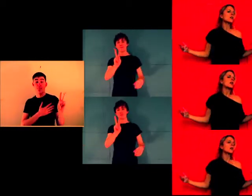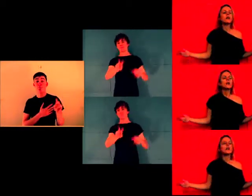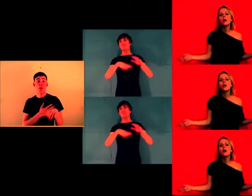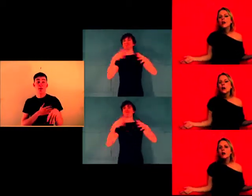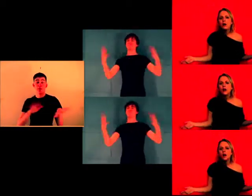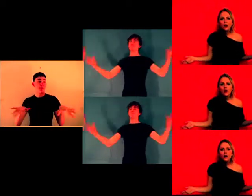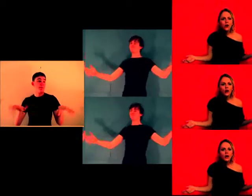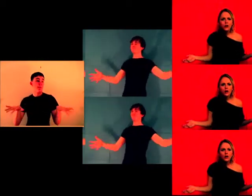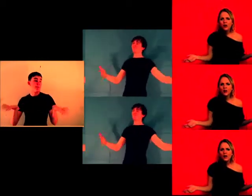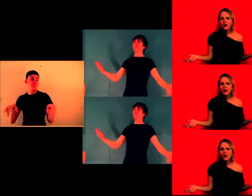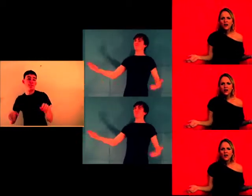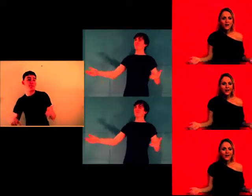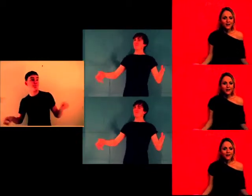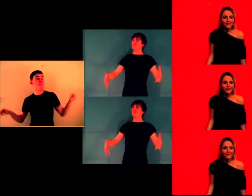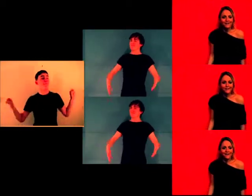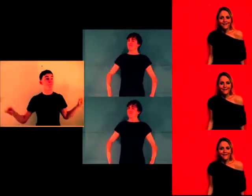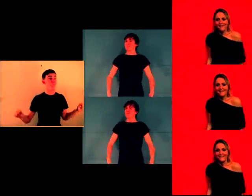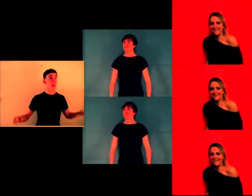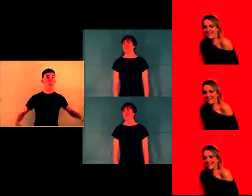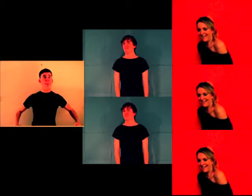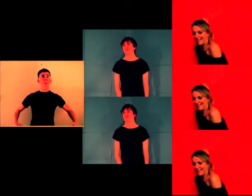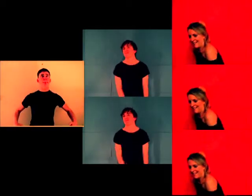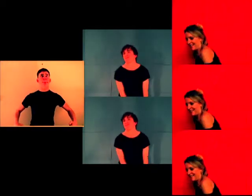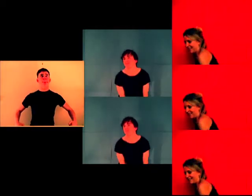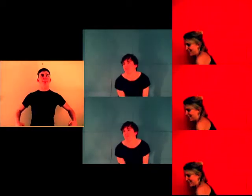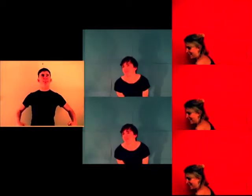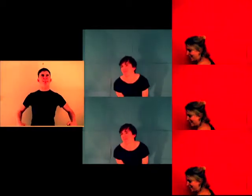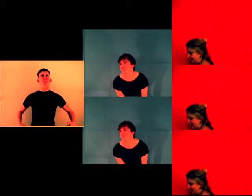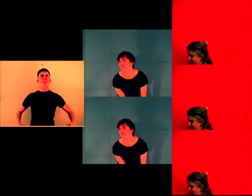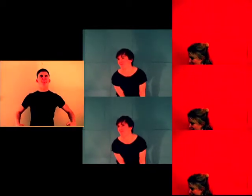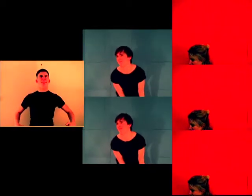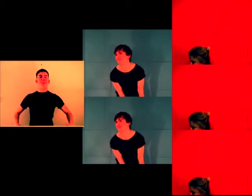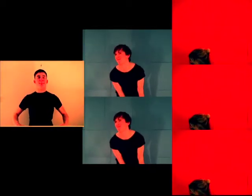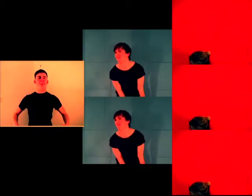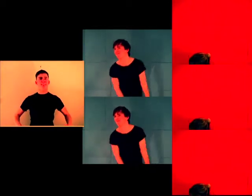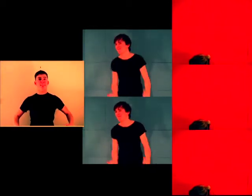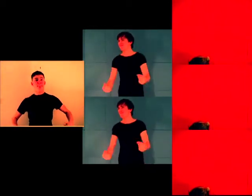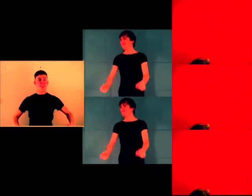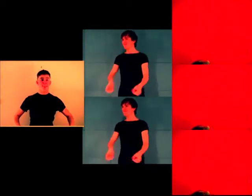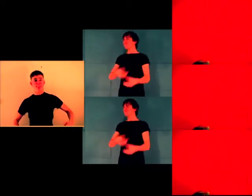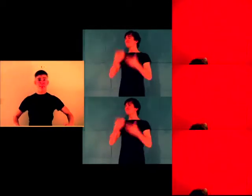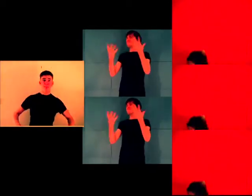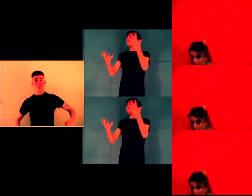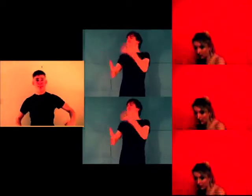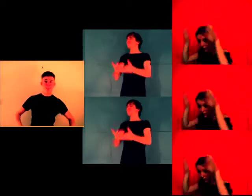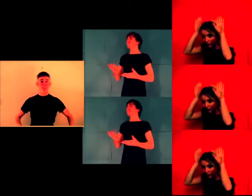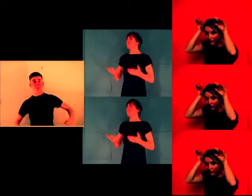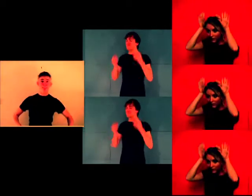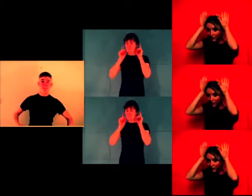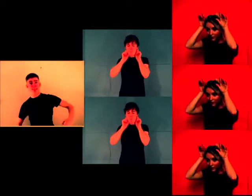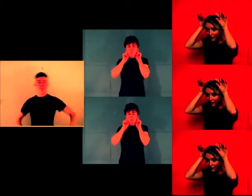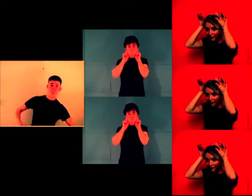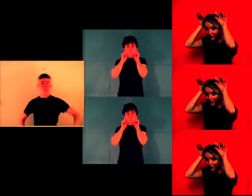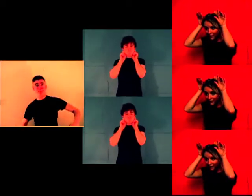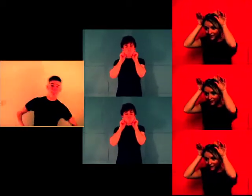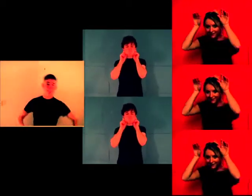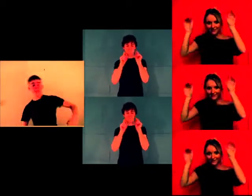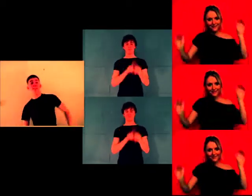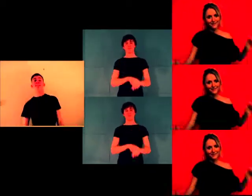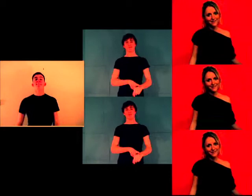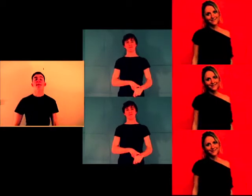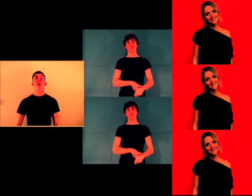I mean, too many people have got stuck in the mud. Life is too short to spend too long in hippo time.